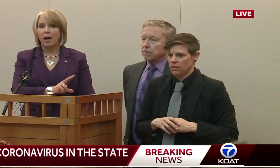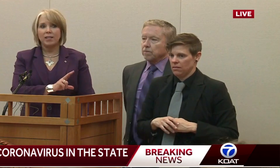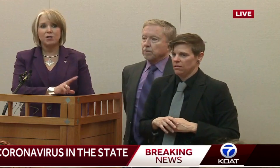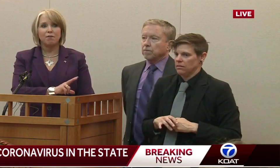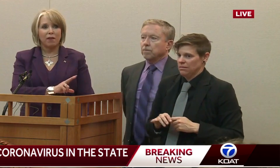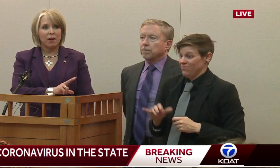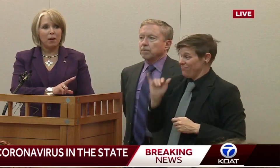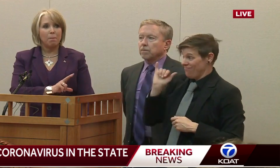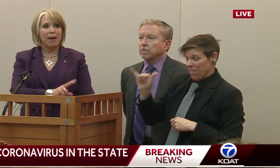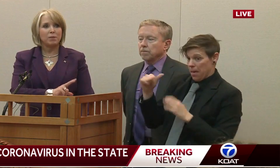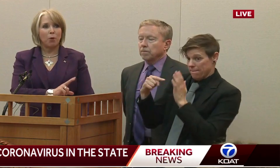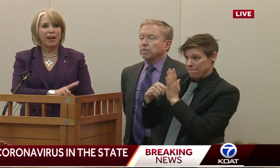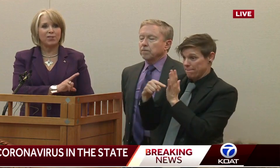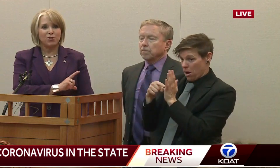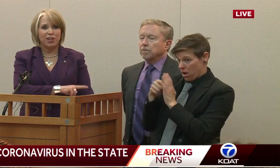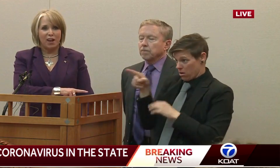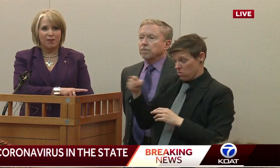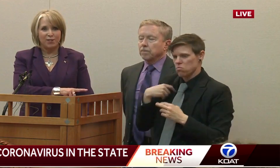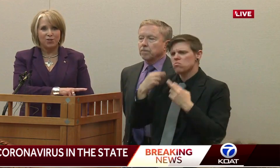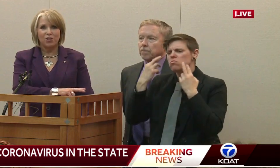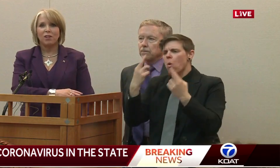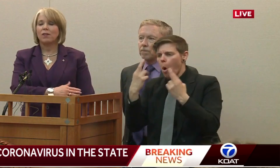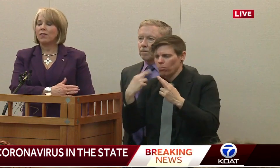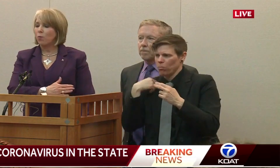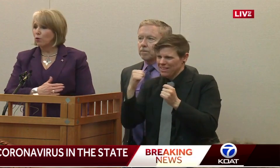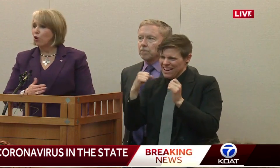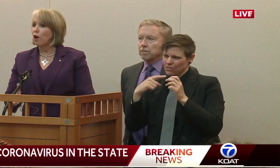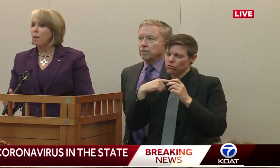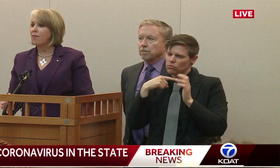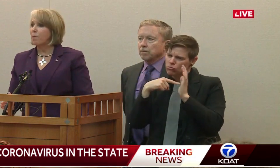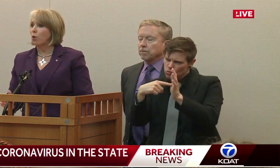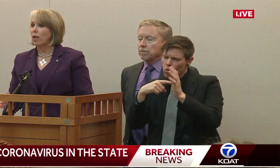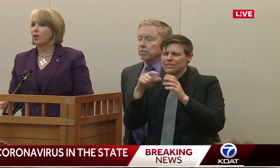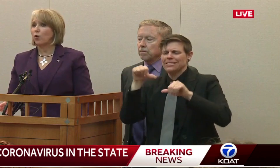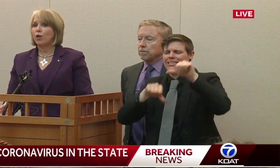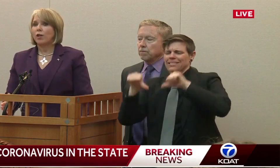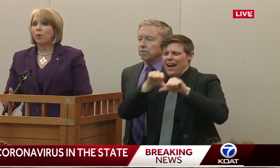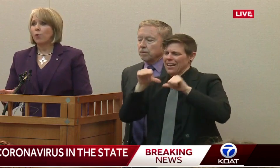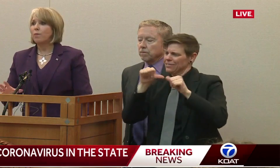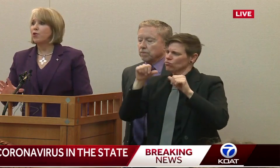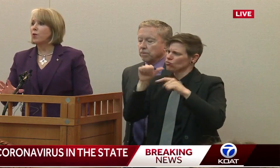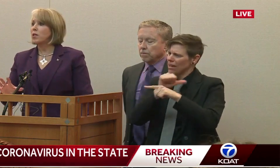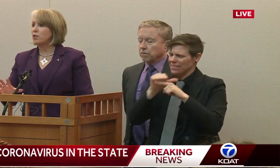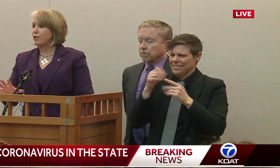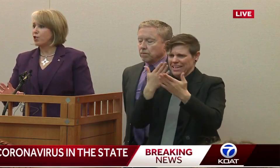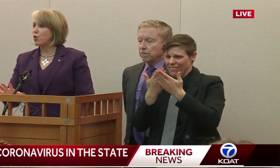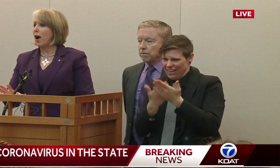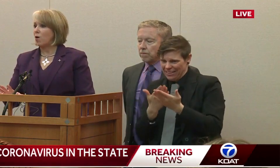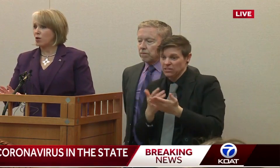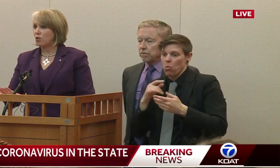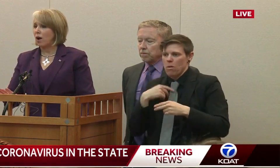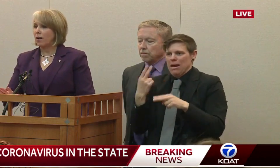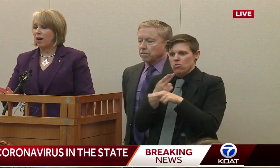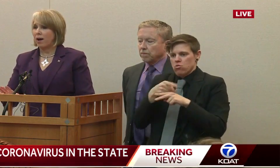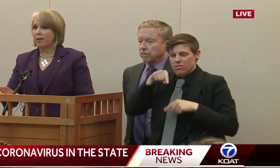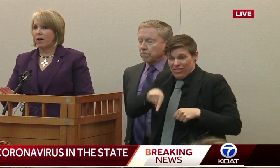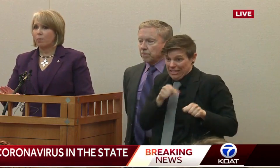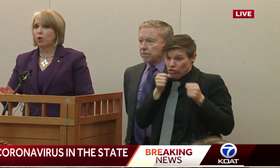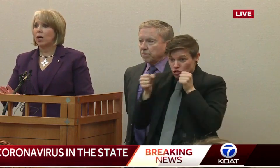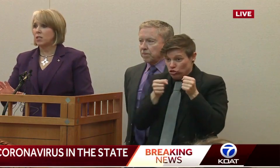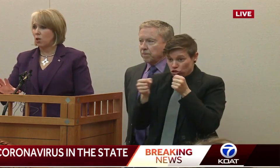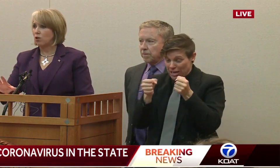scientific best practices and evidence. And we'll talk about that more later. We've been doing this for two hours, so